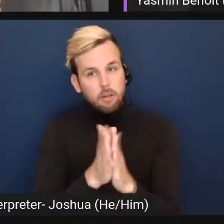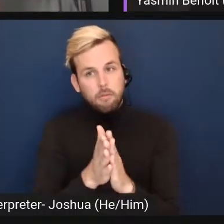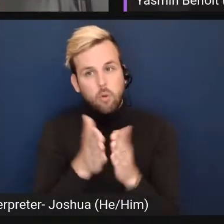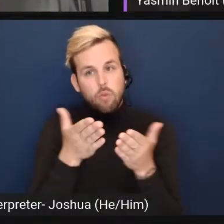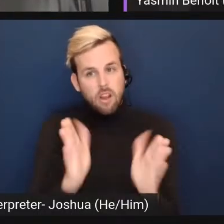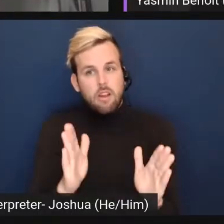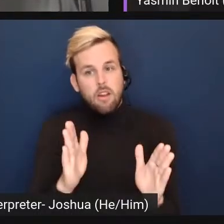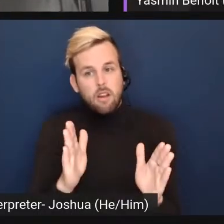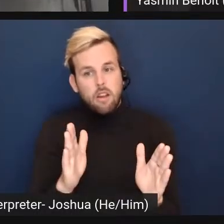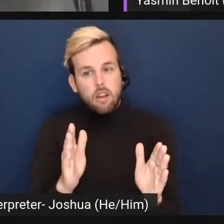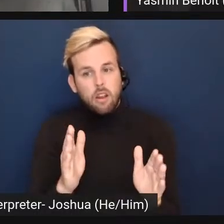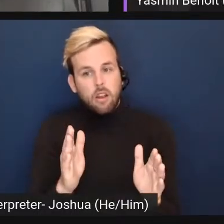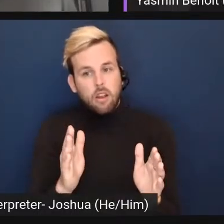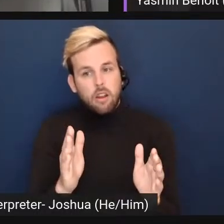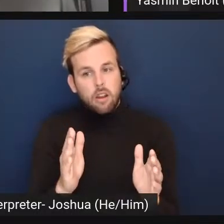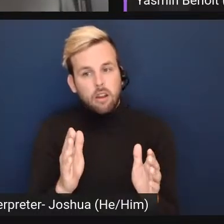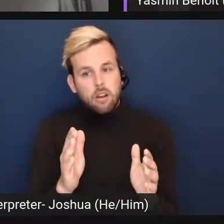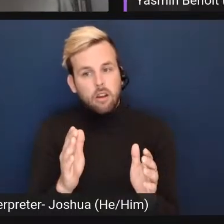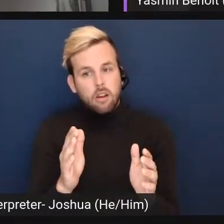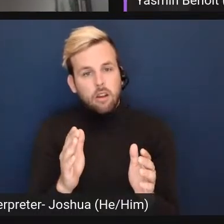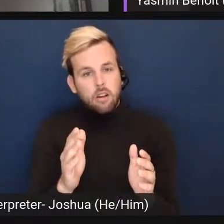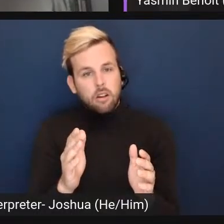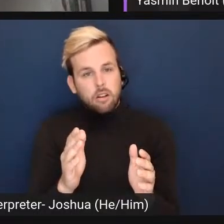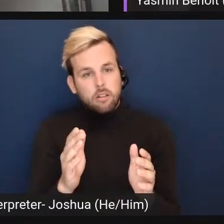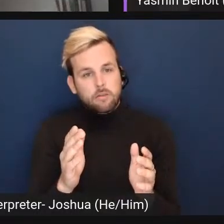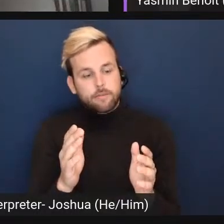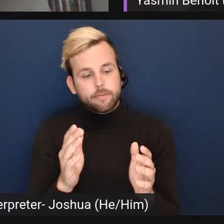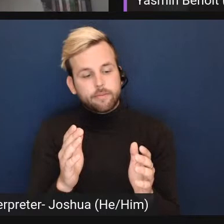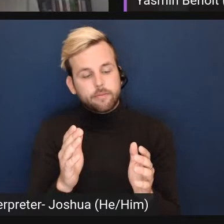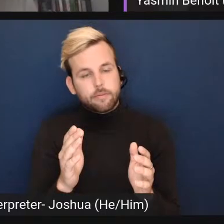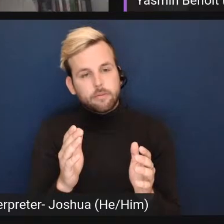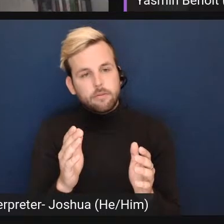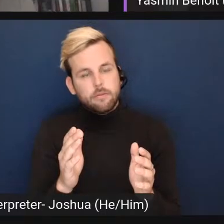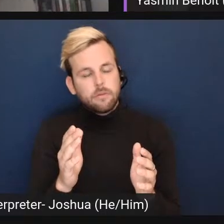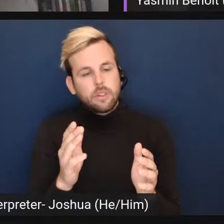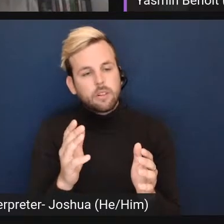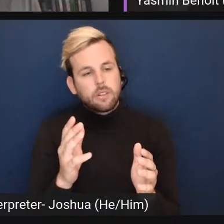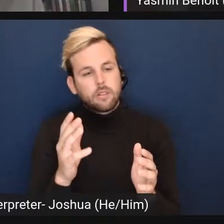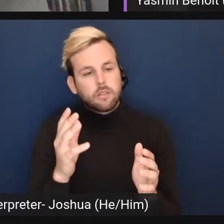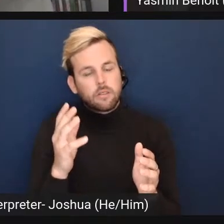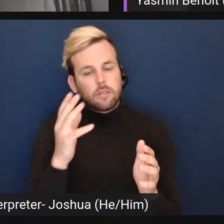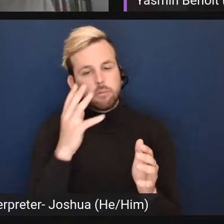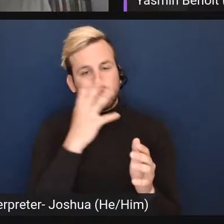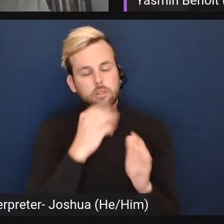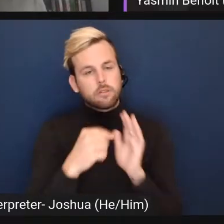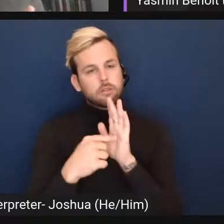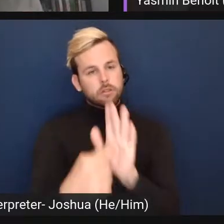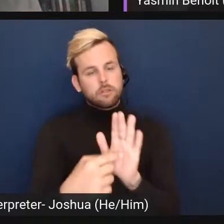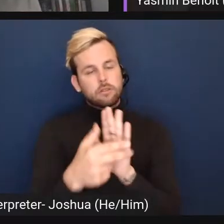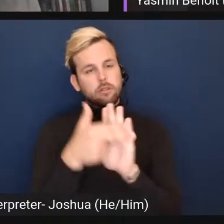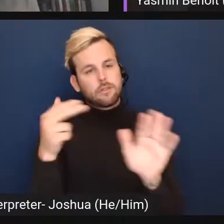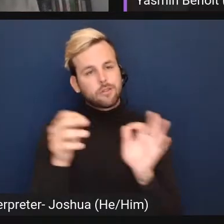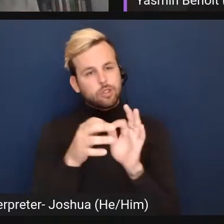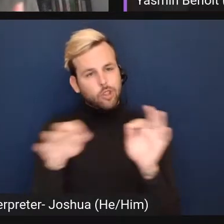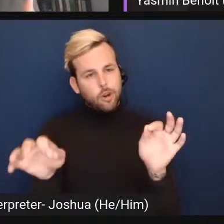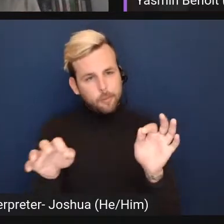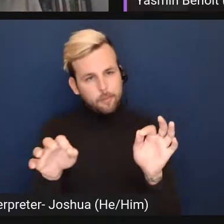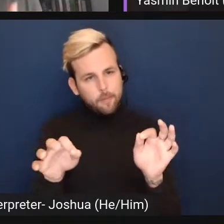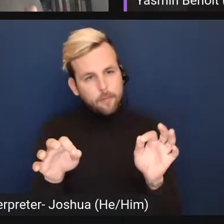to became a a pretty externally legible term to